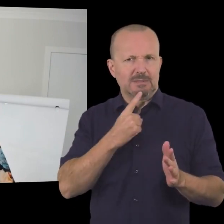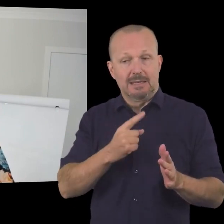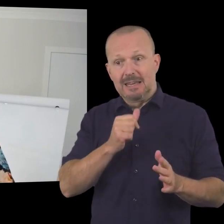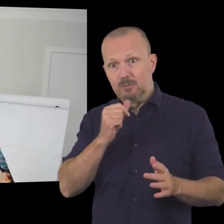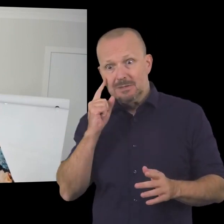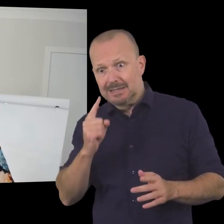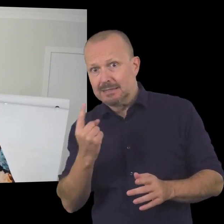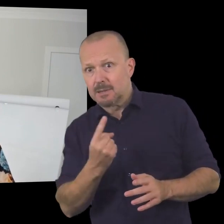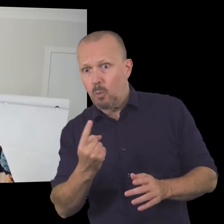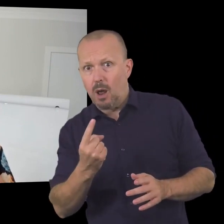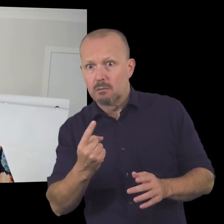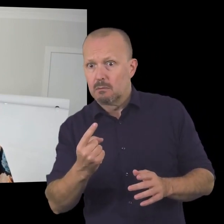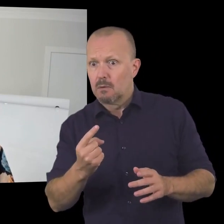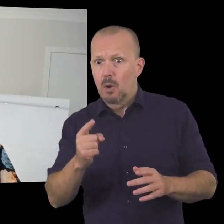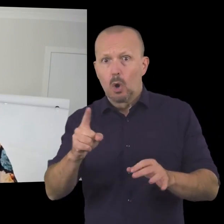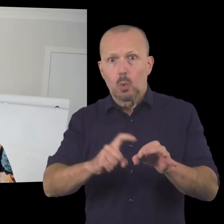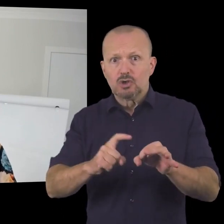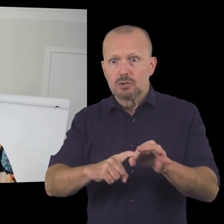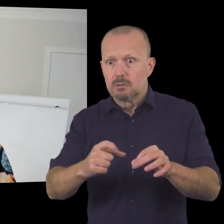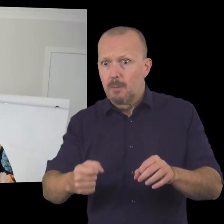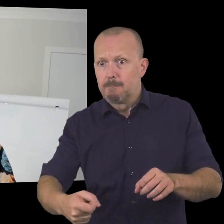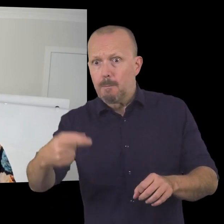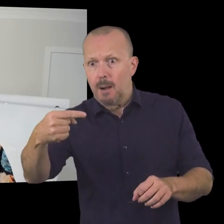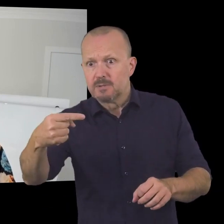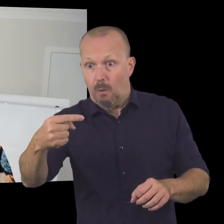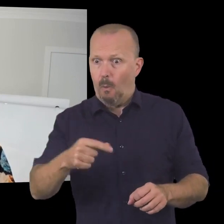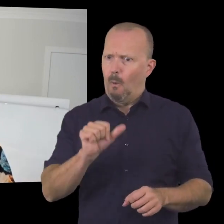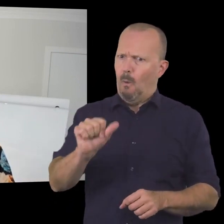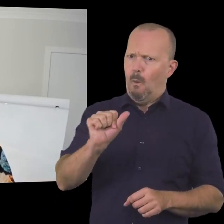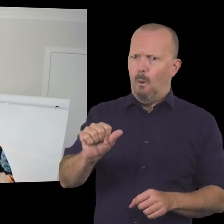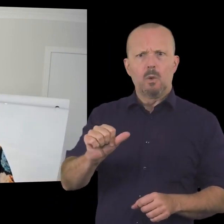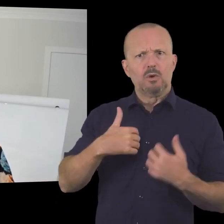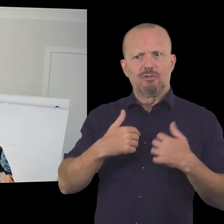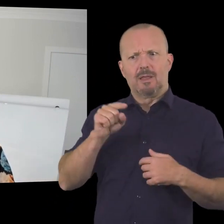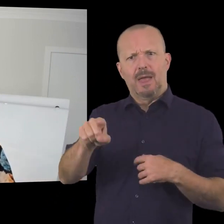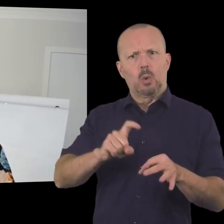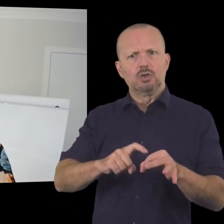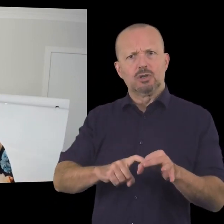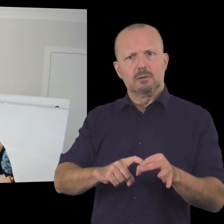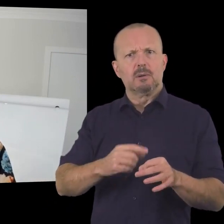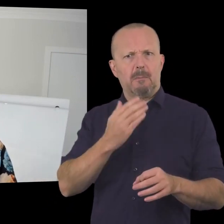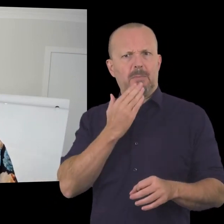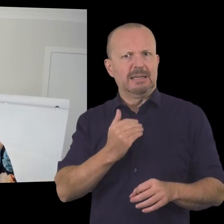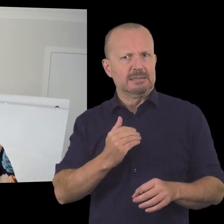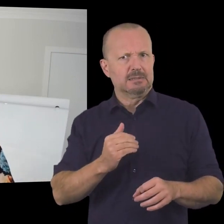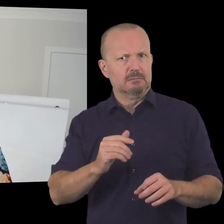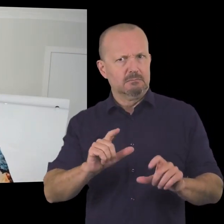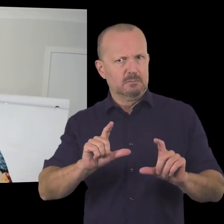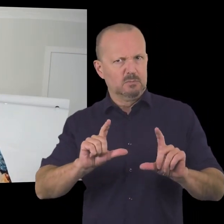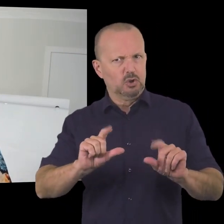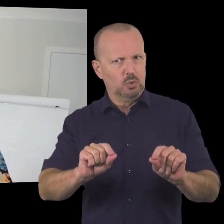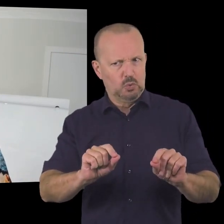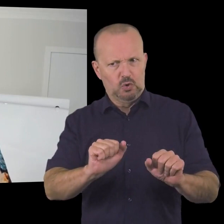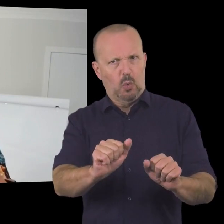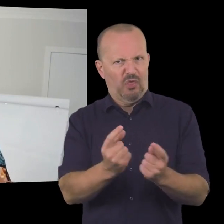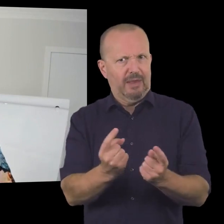mentioned james mentioned if you see someone who pops a question uh into the chat uh that you uh would like to also hear the answer to uh please uh